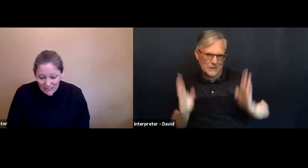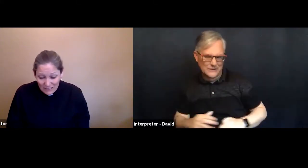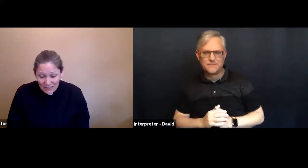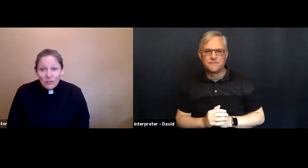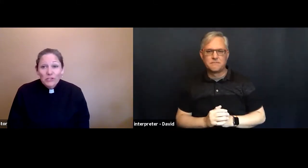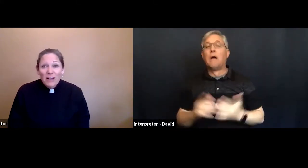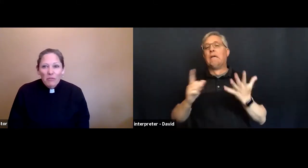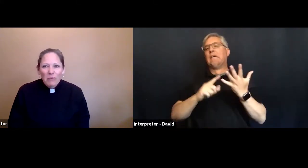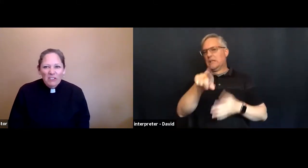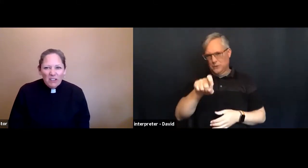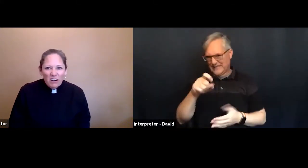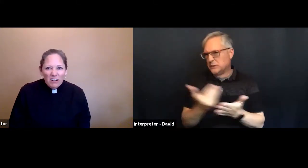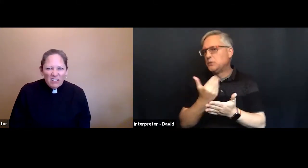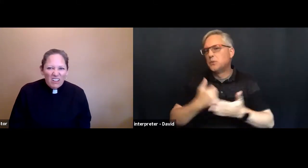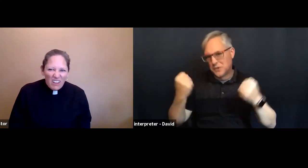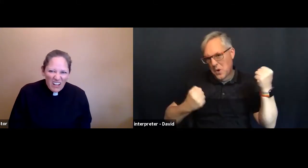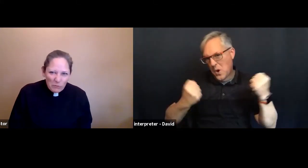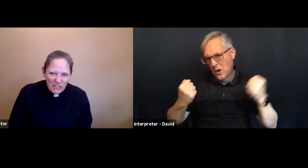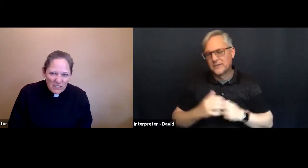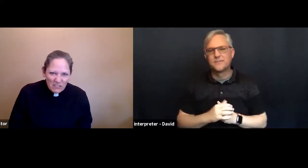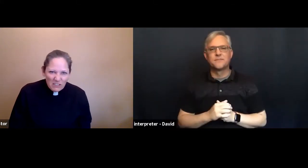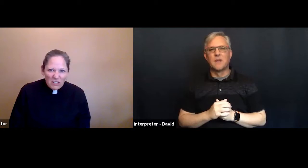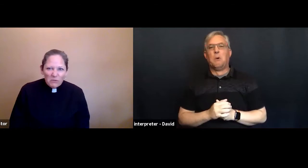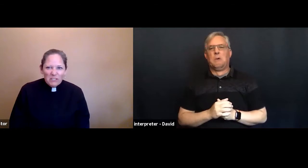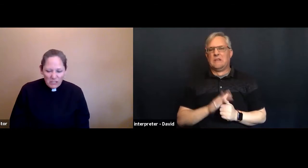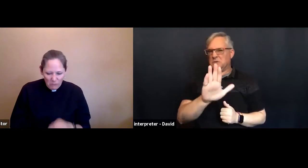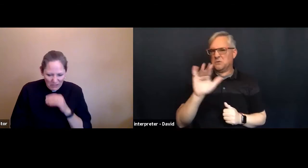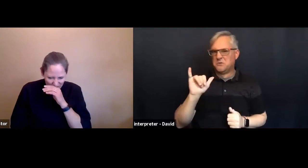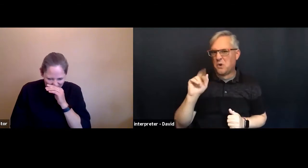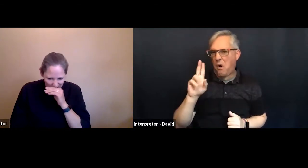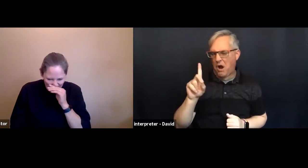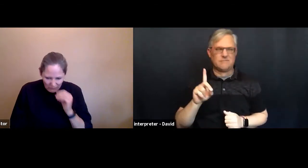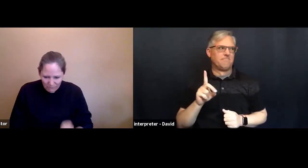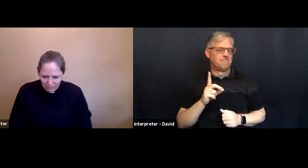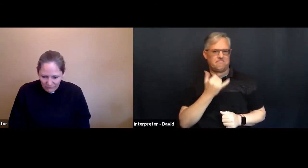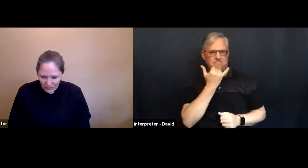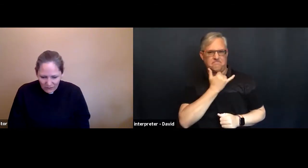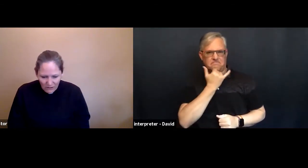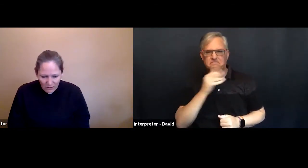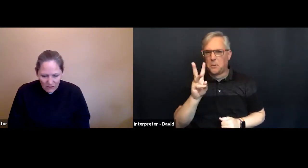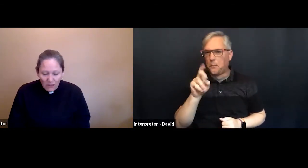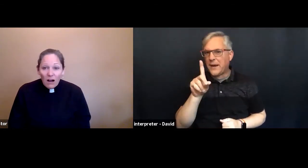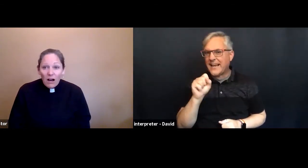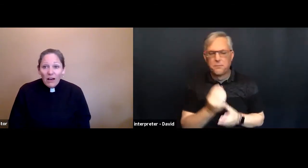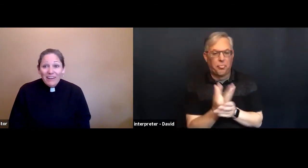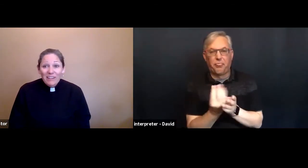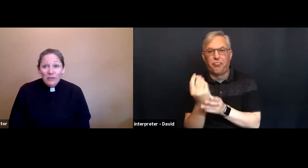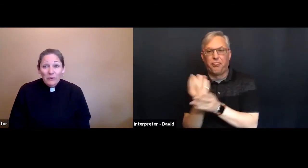you should have a better yard you got a lot of weeds in your yard you really should have a better yard uh you know